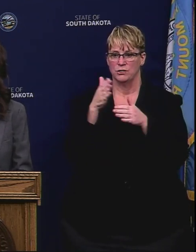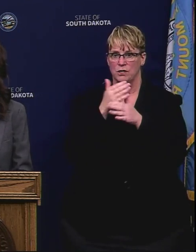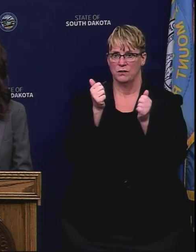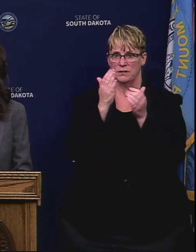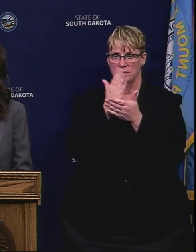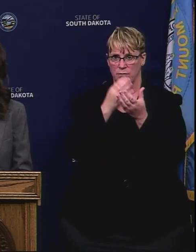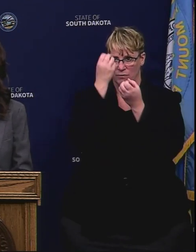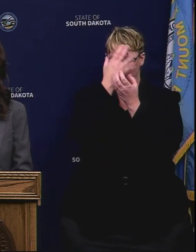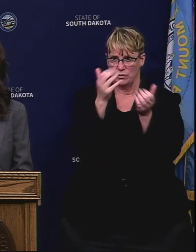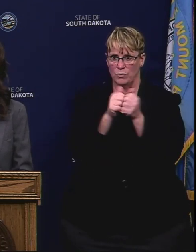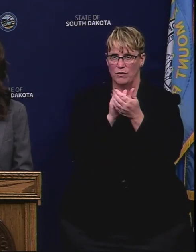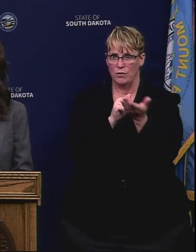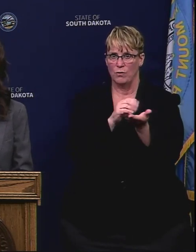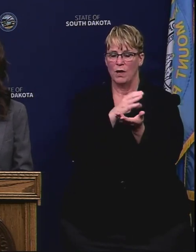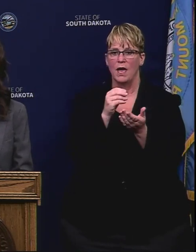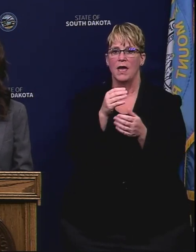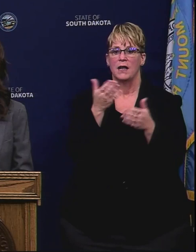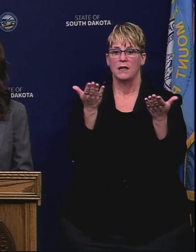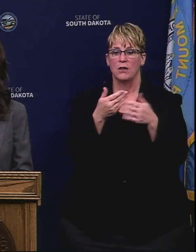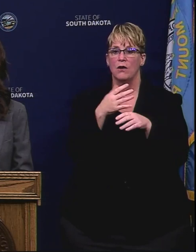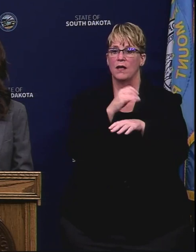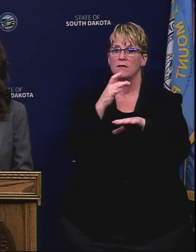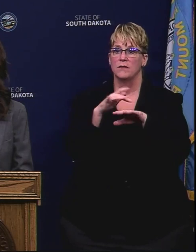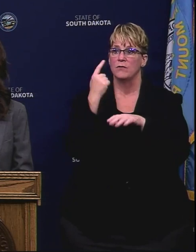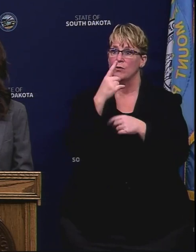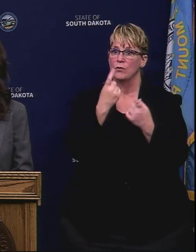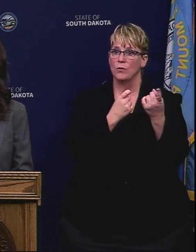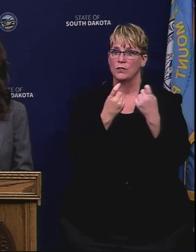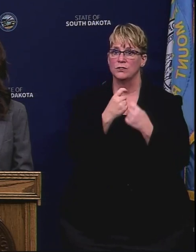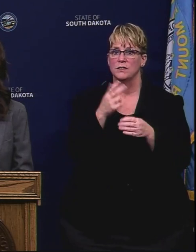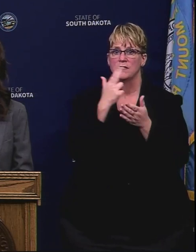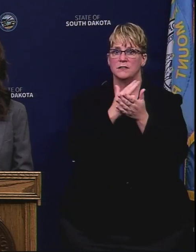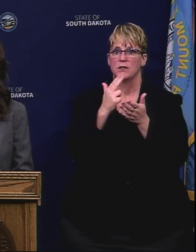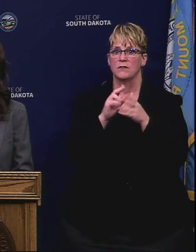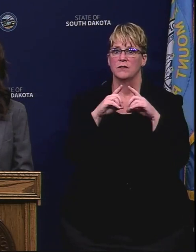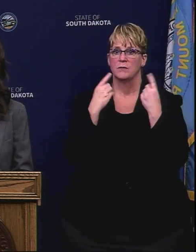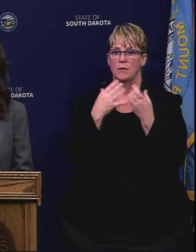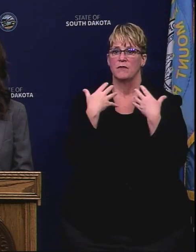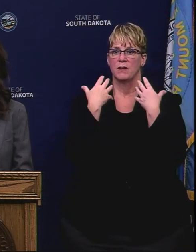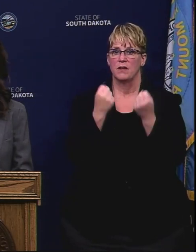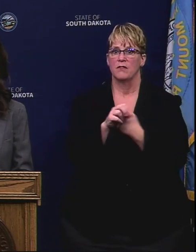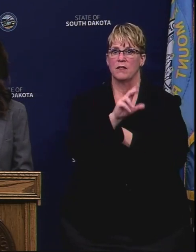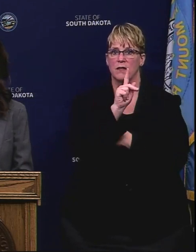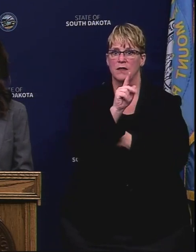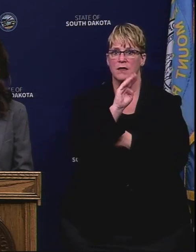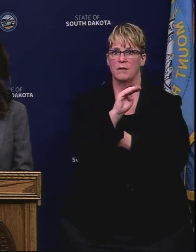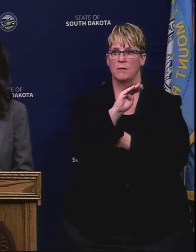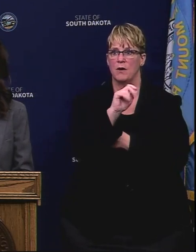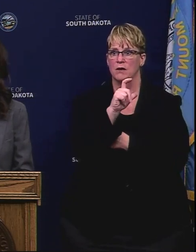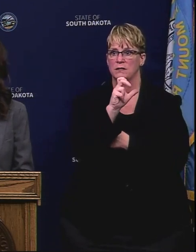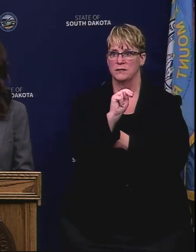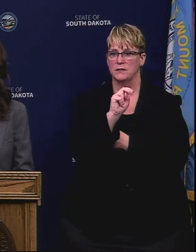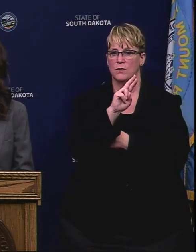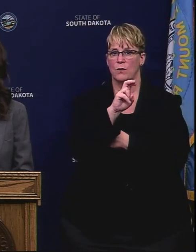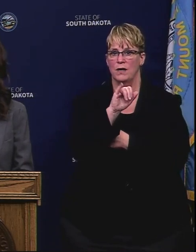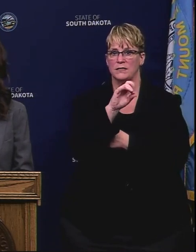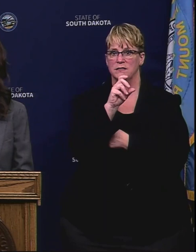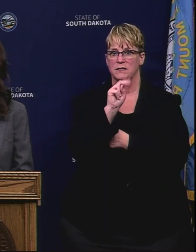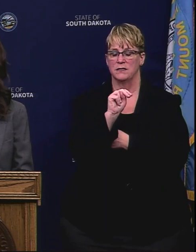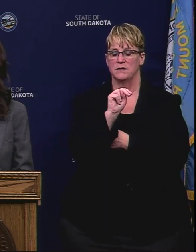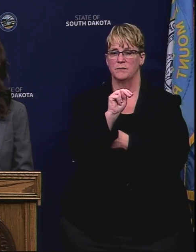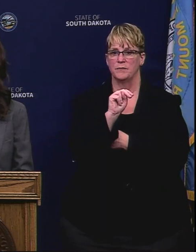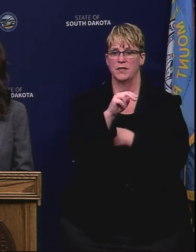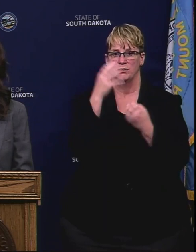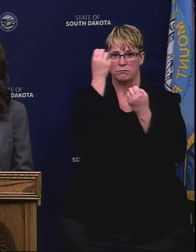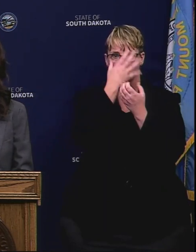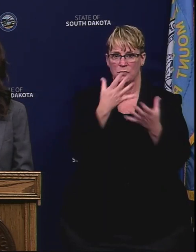then also here and available for questions is Secretary of the Department of Health Kim Malsom Risden. A quick update on the